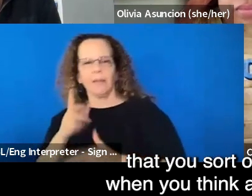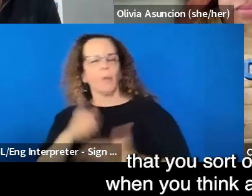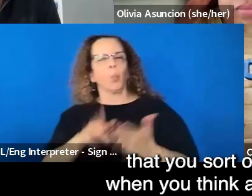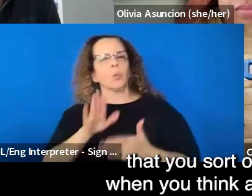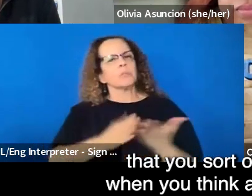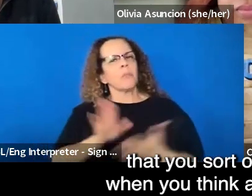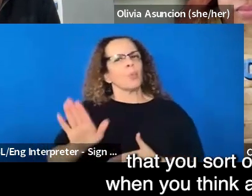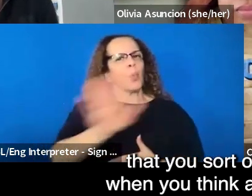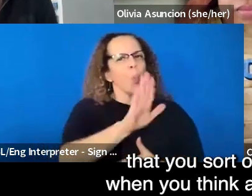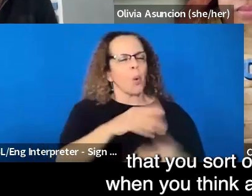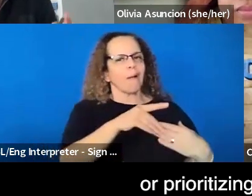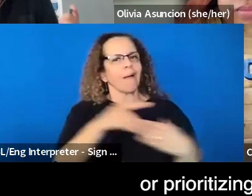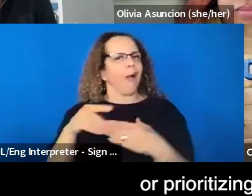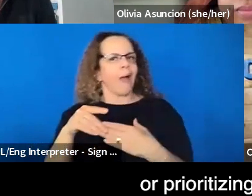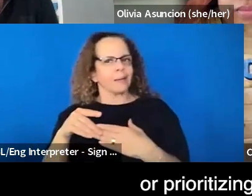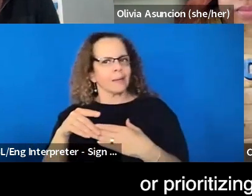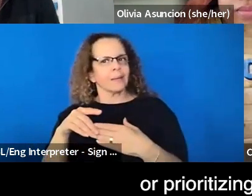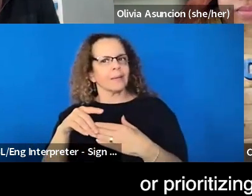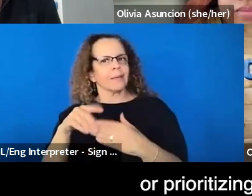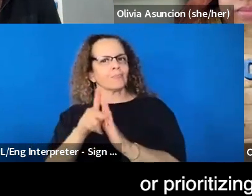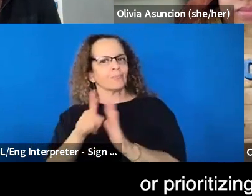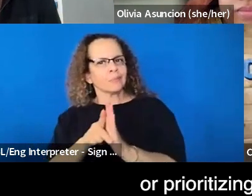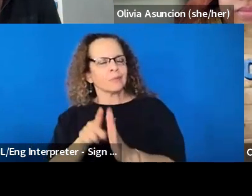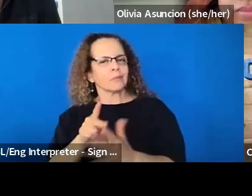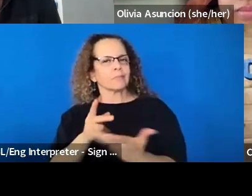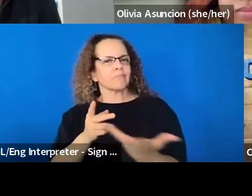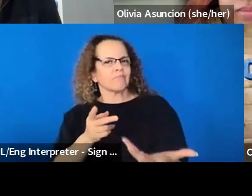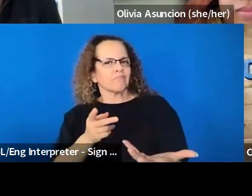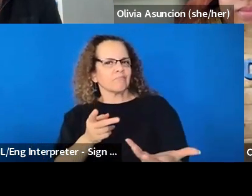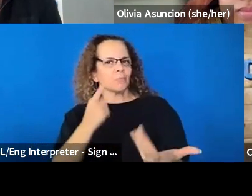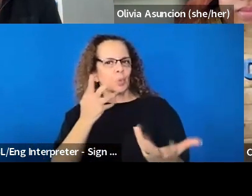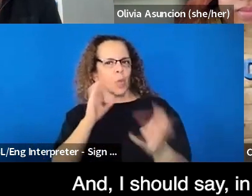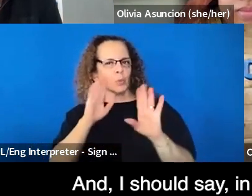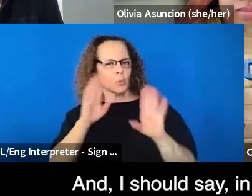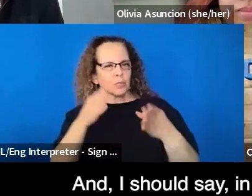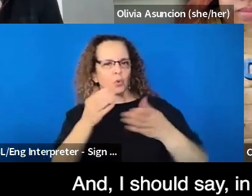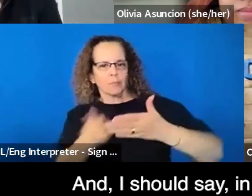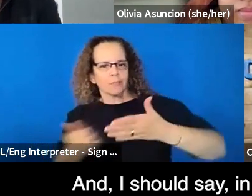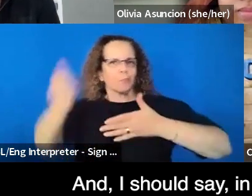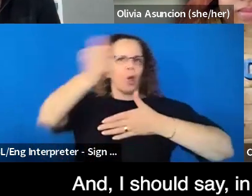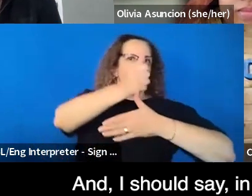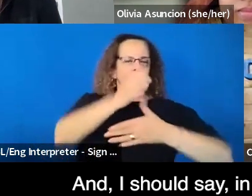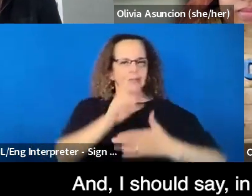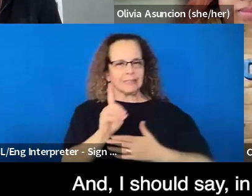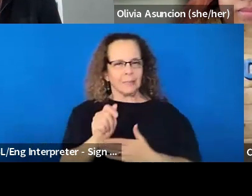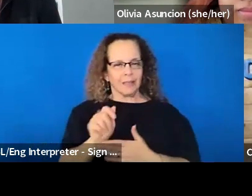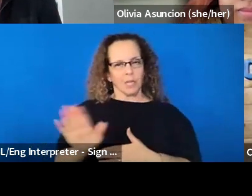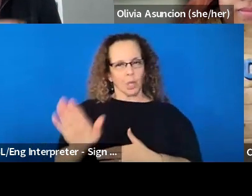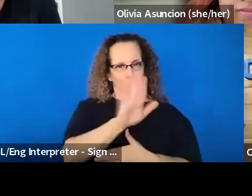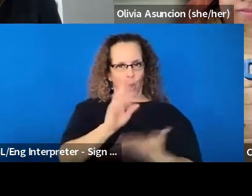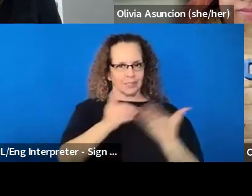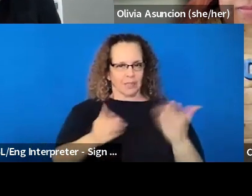sort of think about when you think about centering or prioritizing disability? And I should say in your design lives.